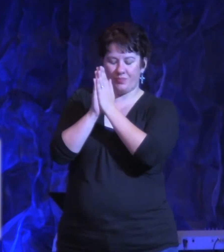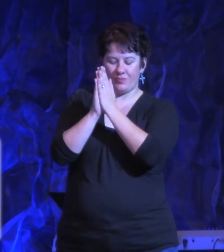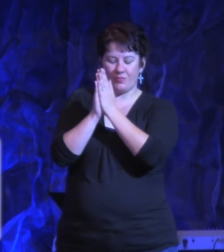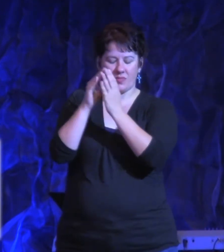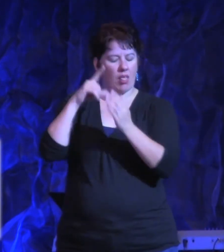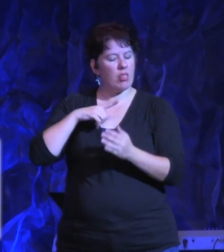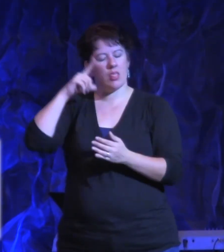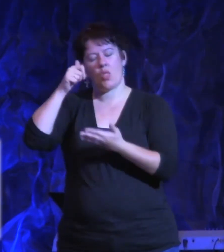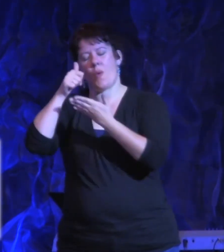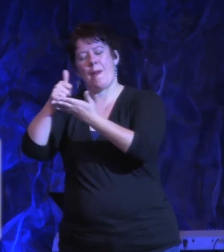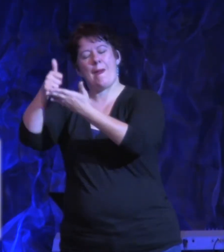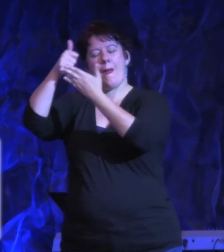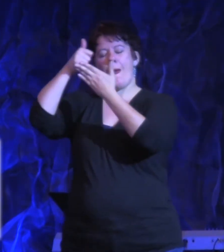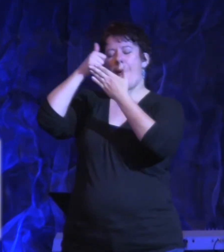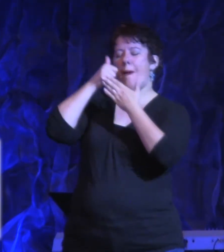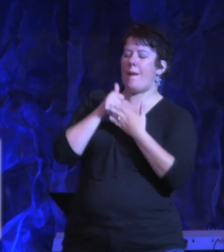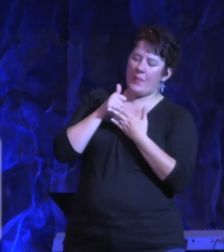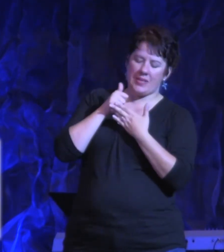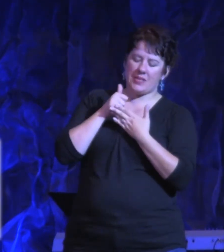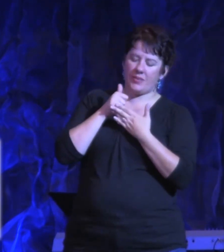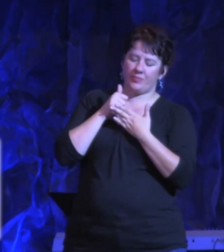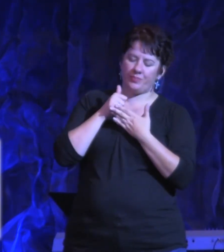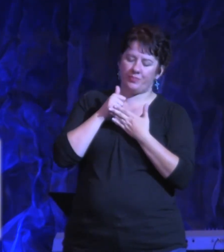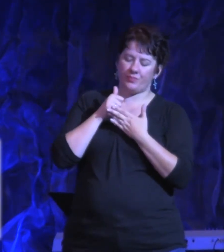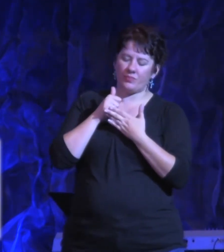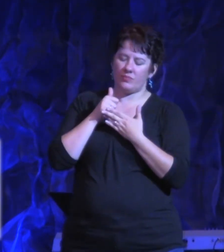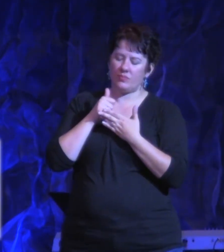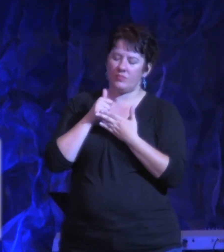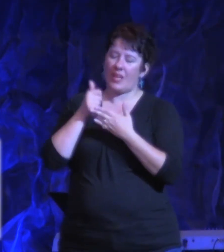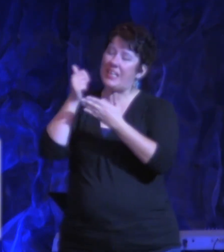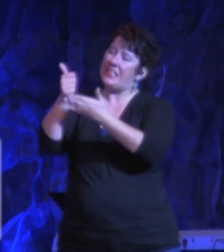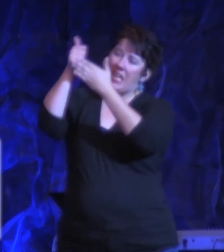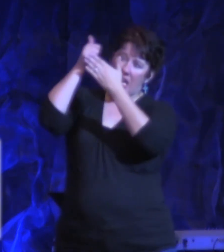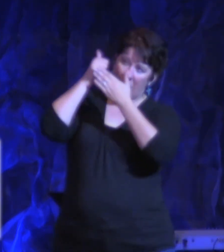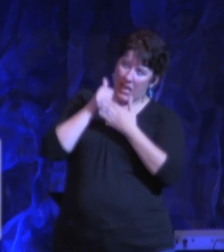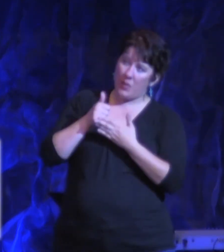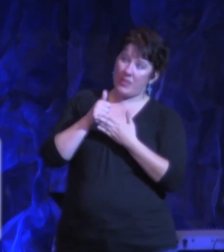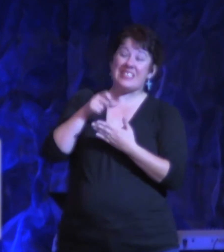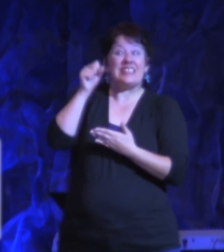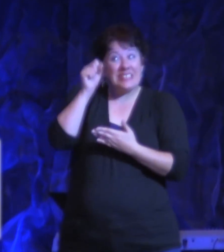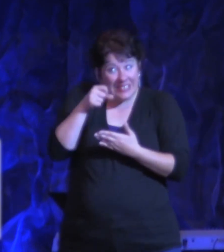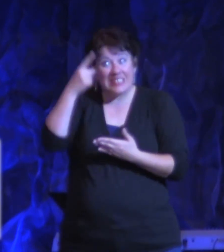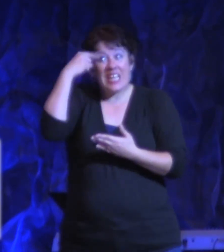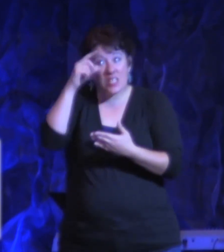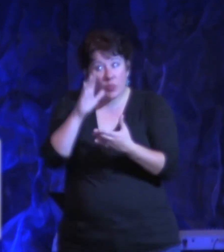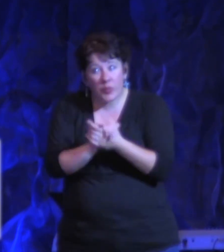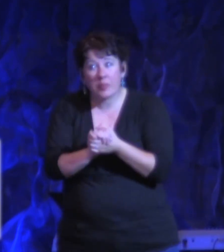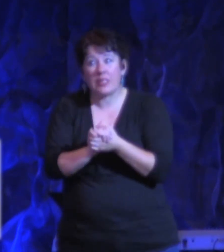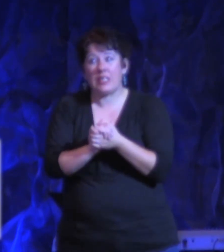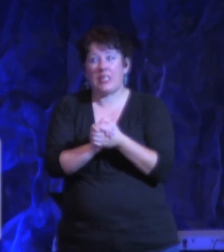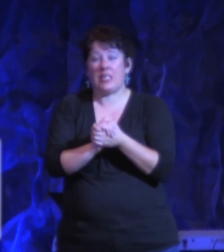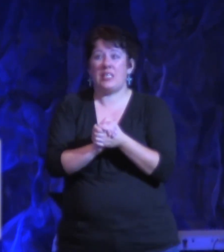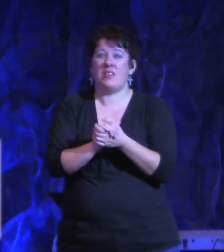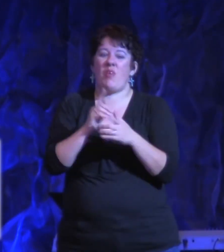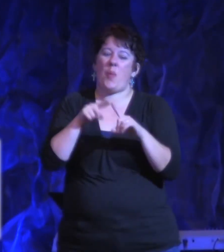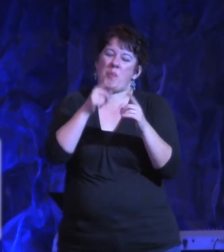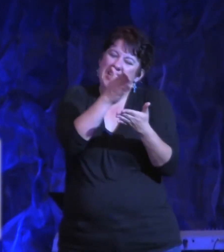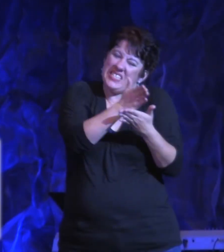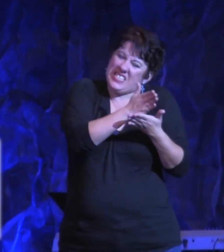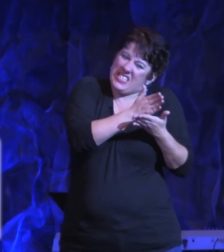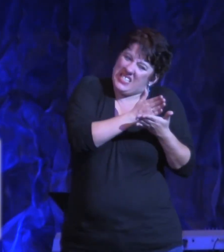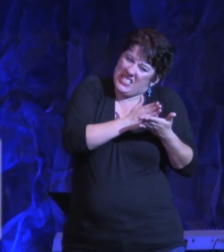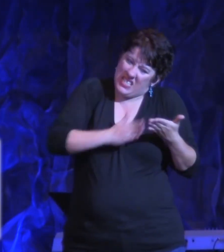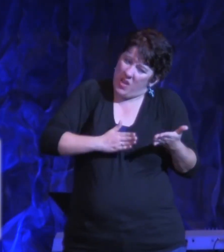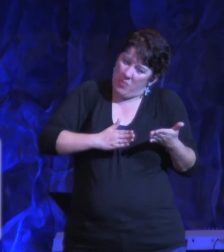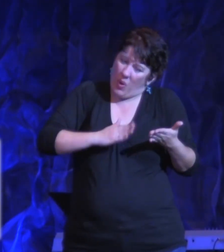Lord, would you just help us today? Lord, we believe. Help our unbelief today, Lord. We trust You. We want to rely on You. But Lord, we confess